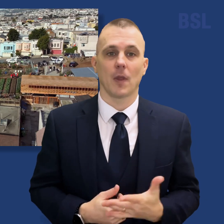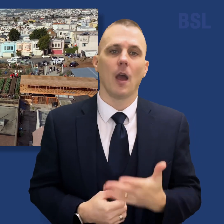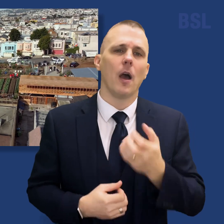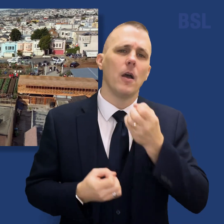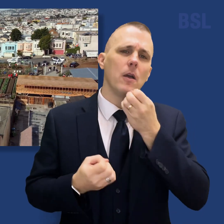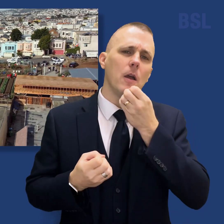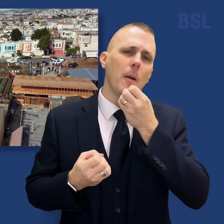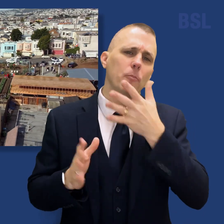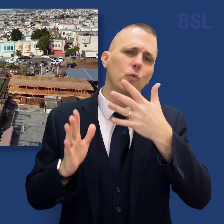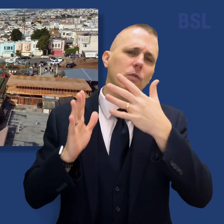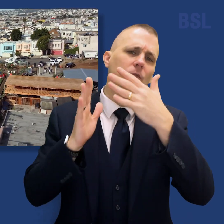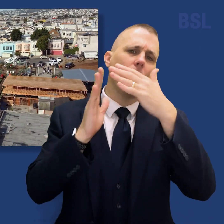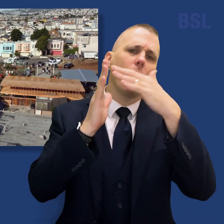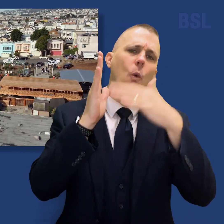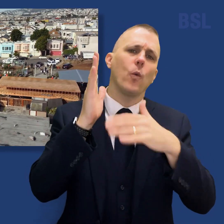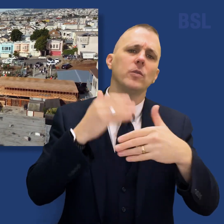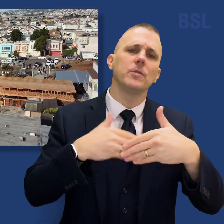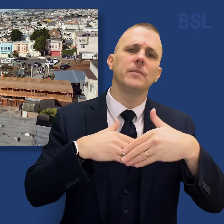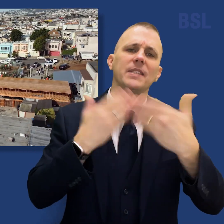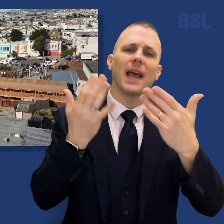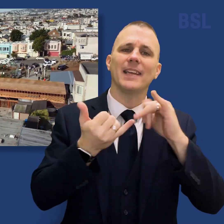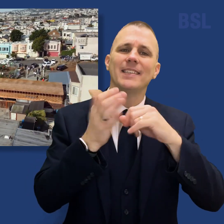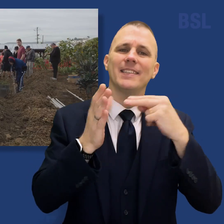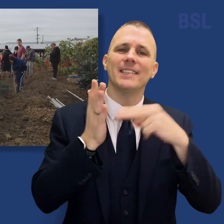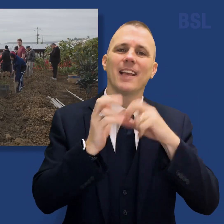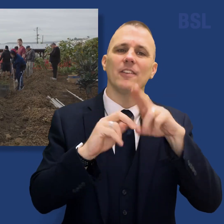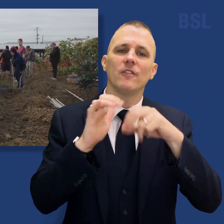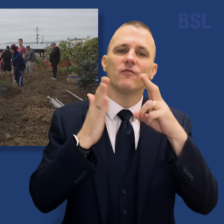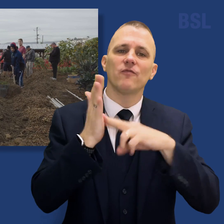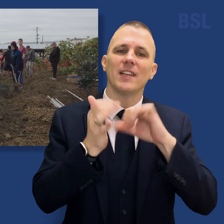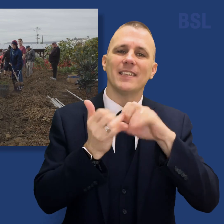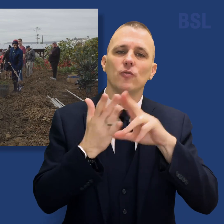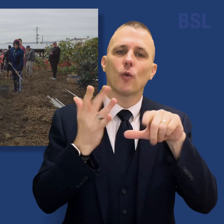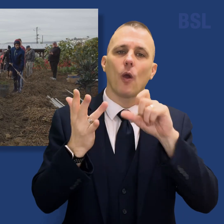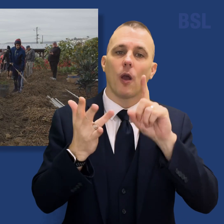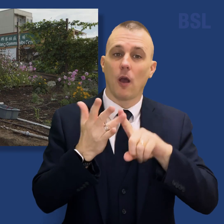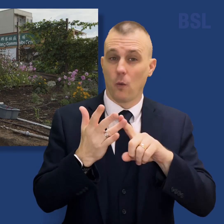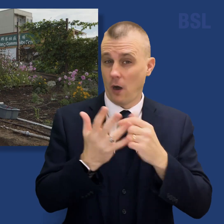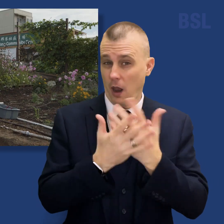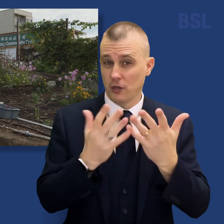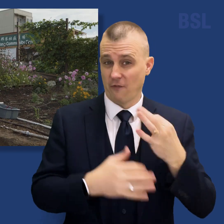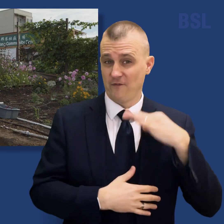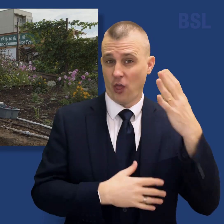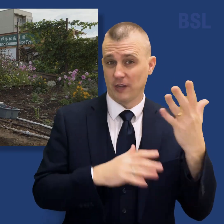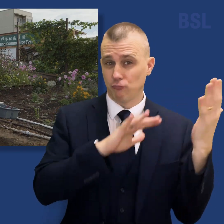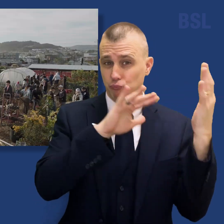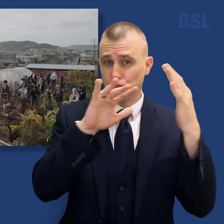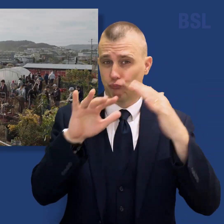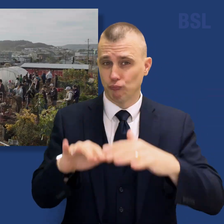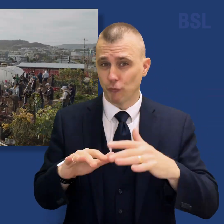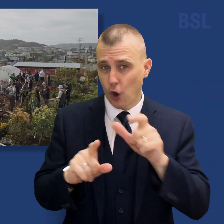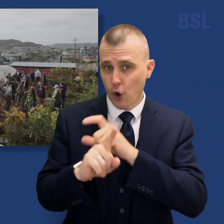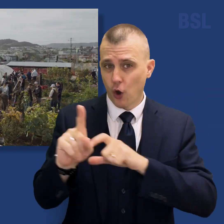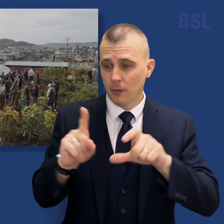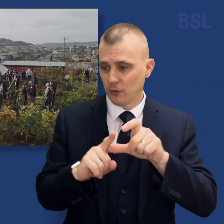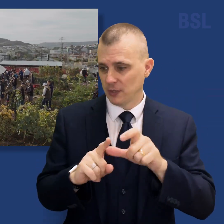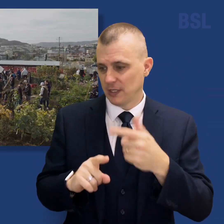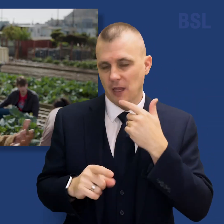On a beautiful autumn day in San Francisco, dozens of volunteers came together in community service. They are just a